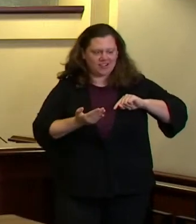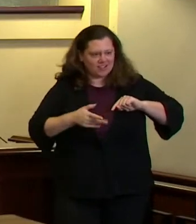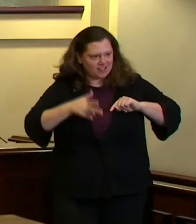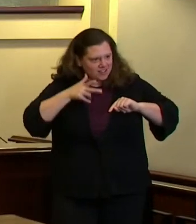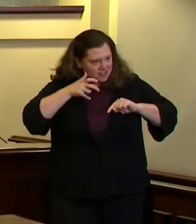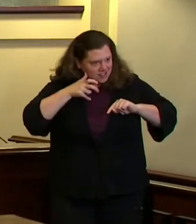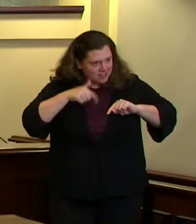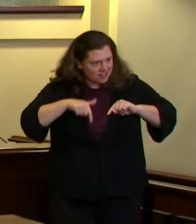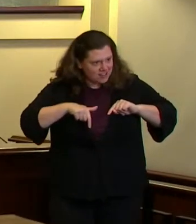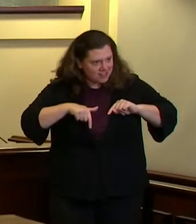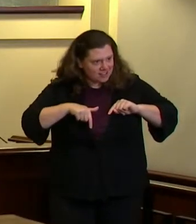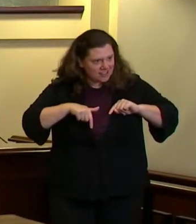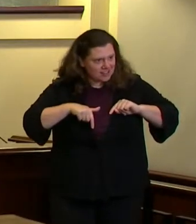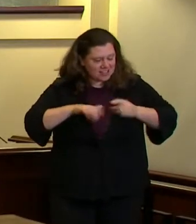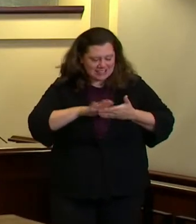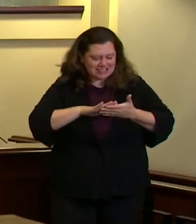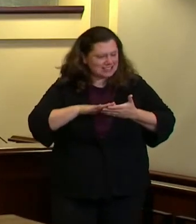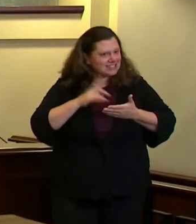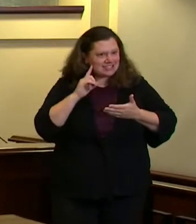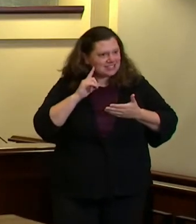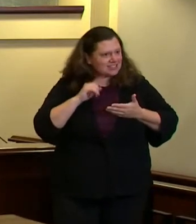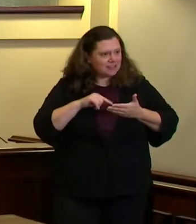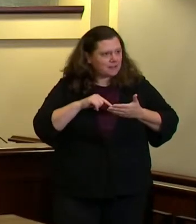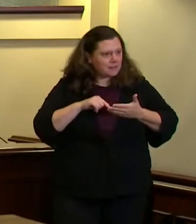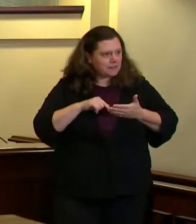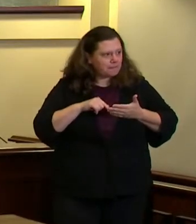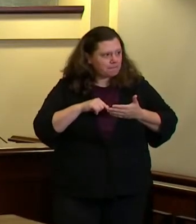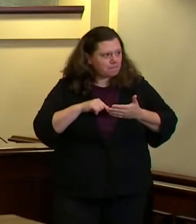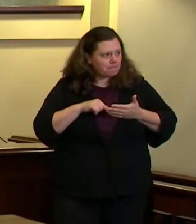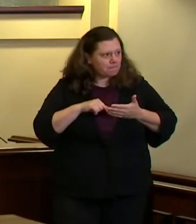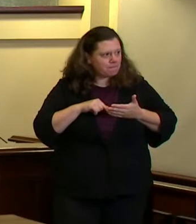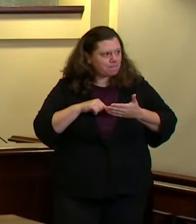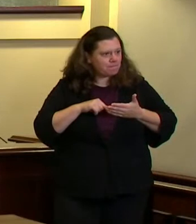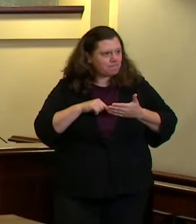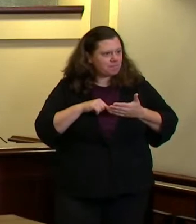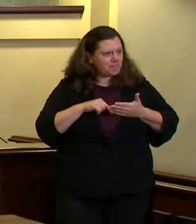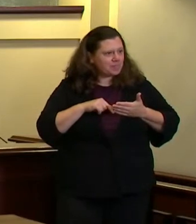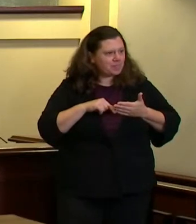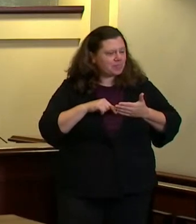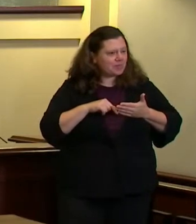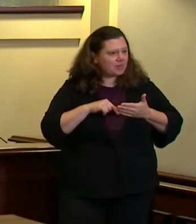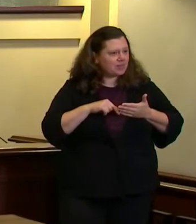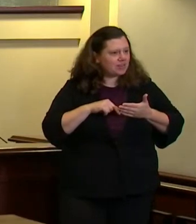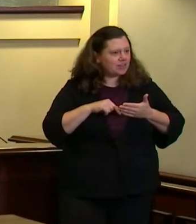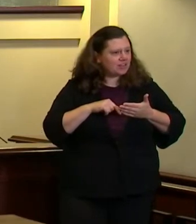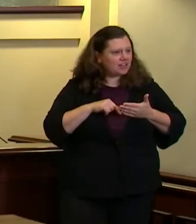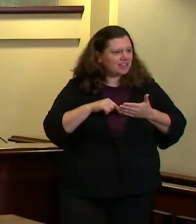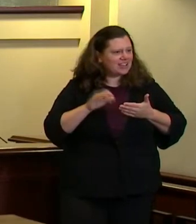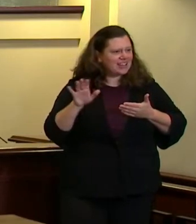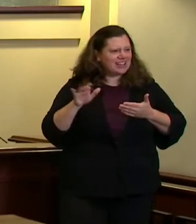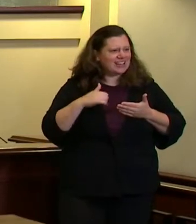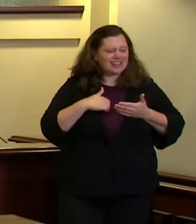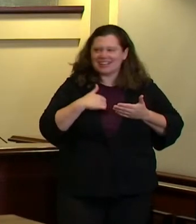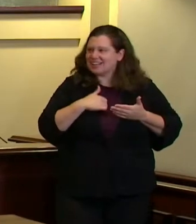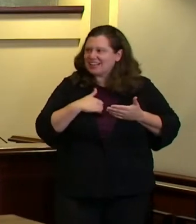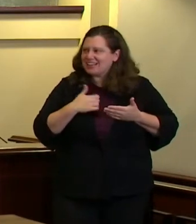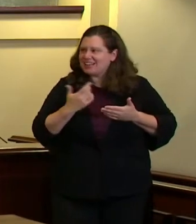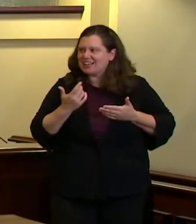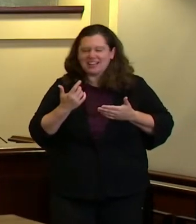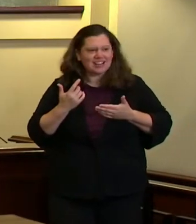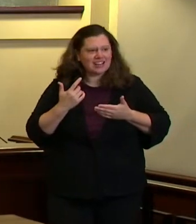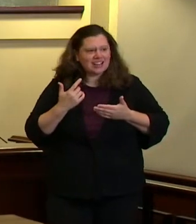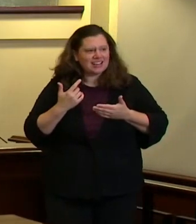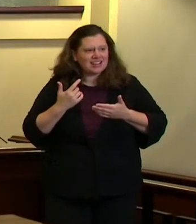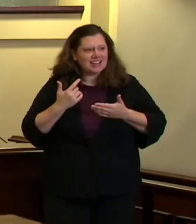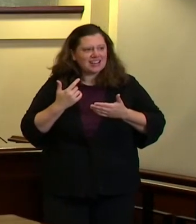you on keeping this question over the phone we wanted to ask you about your tweets that you sent out and i apologize i came in a bit late so we already